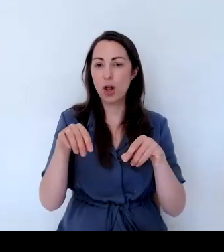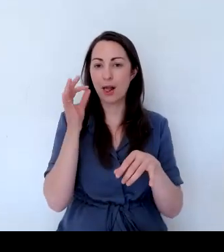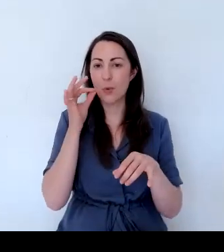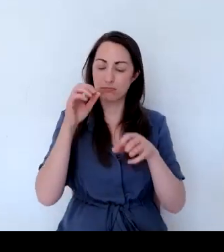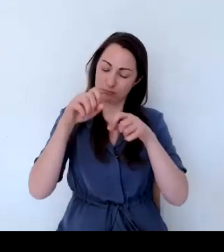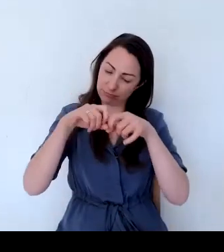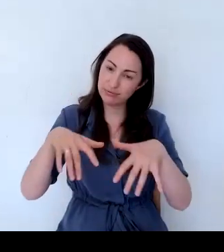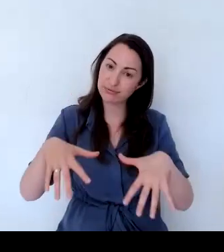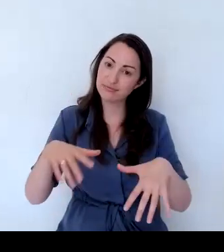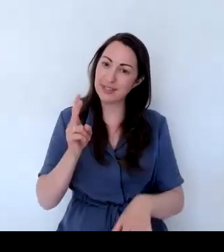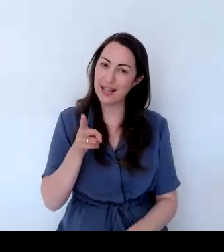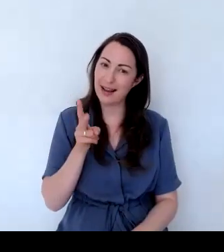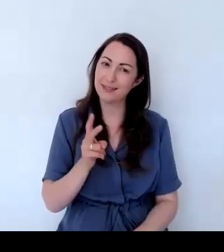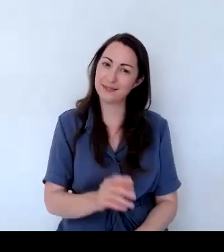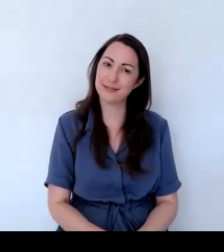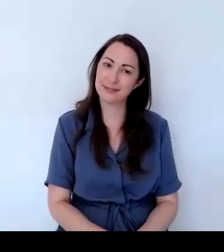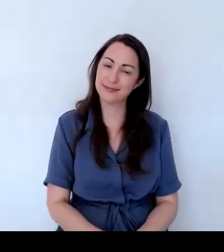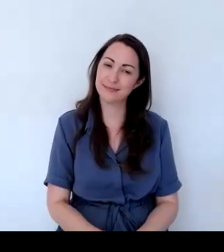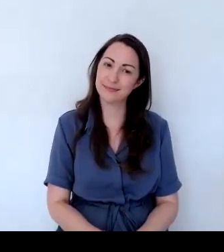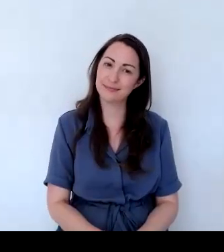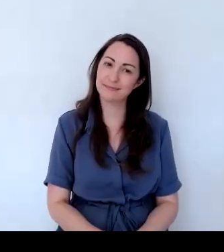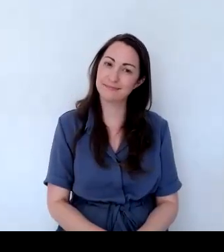Nice sea holly flowers.